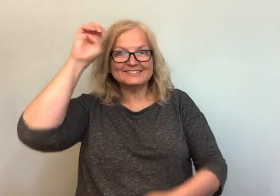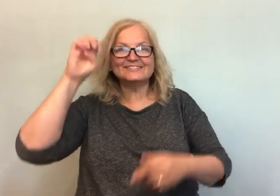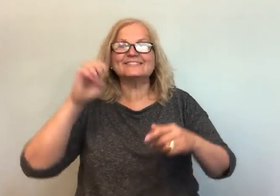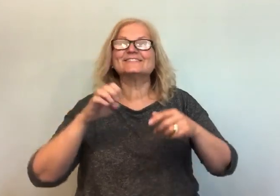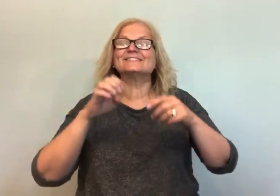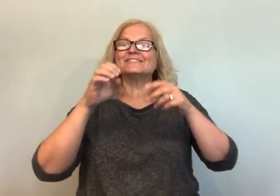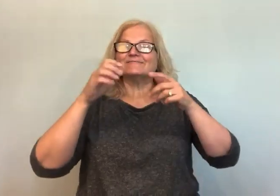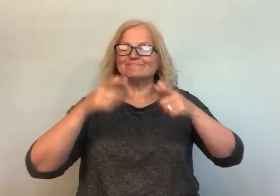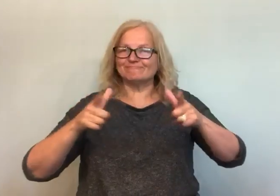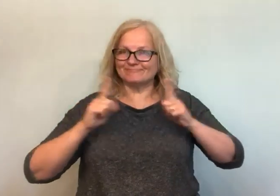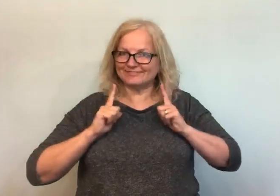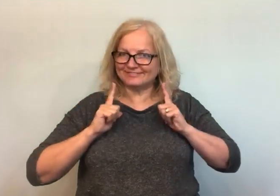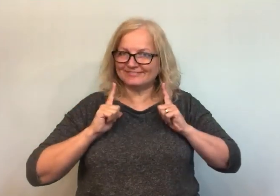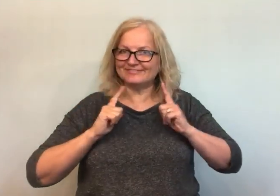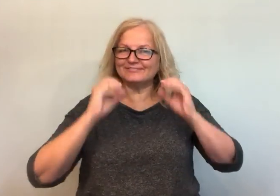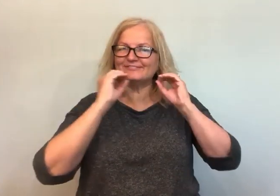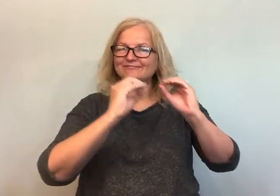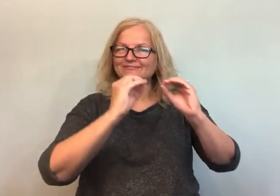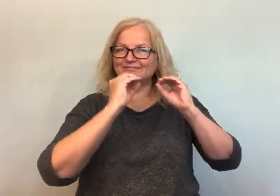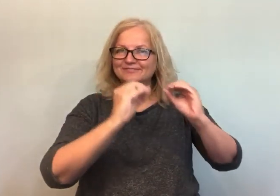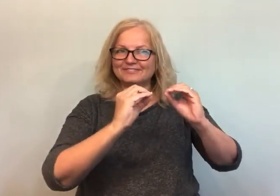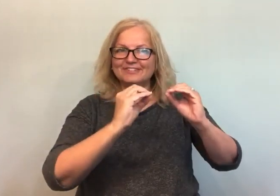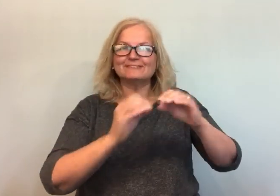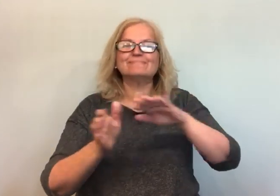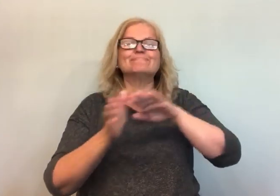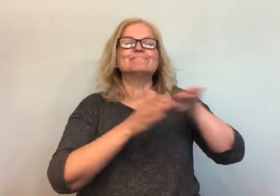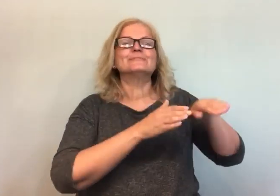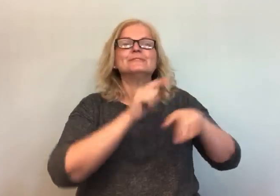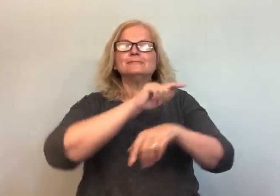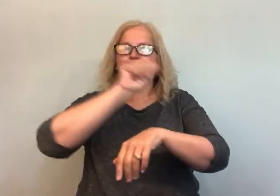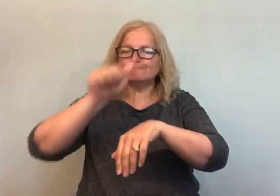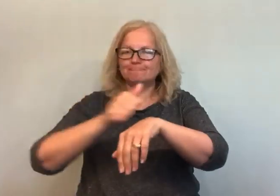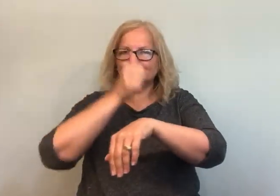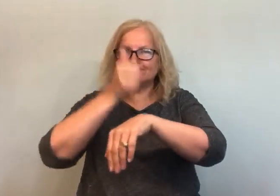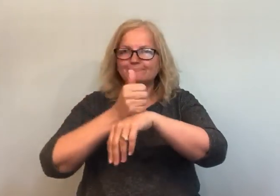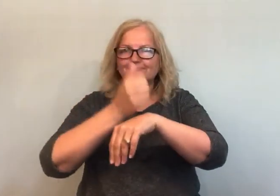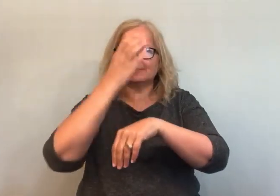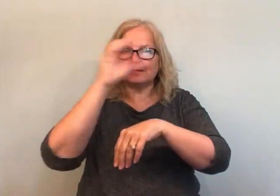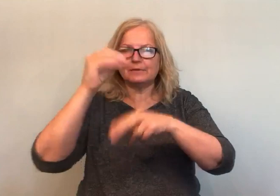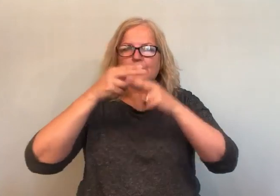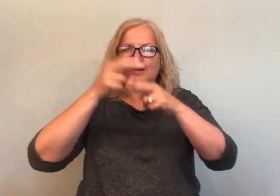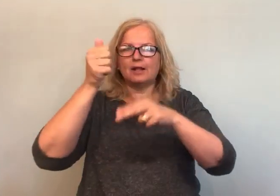In 2007, when Ella retired from teaching, she established the company ASL Presents.